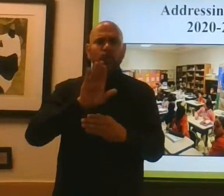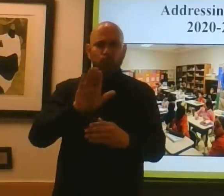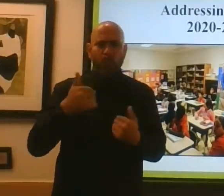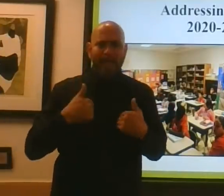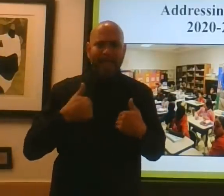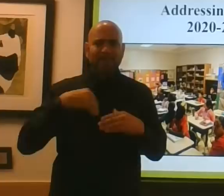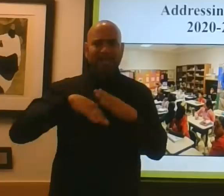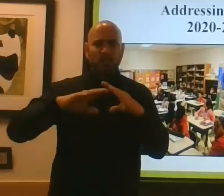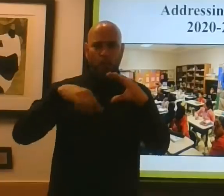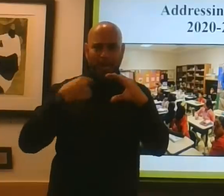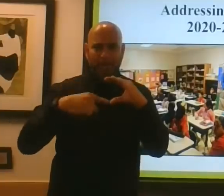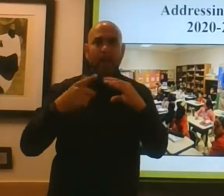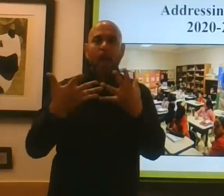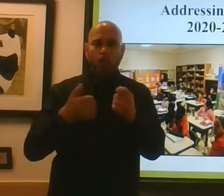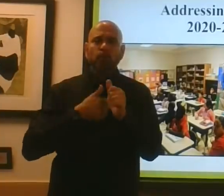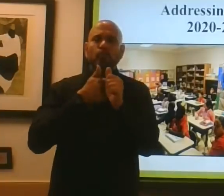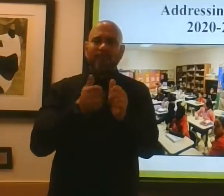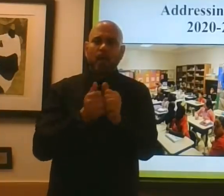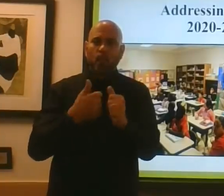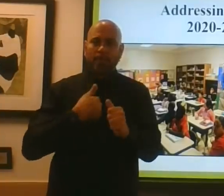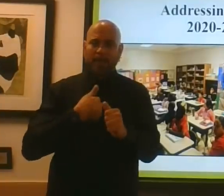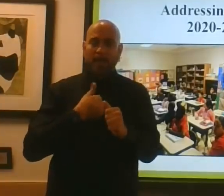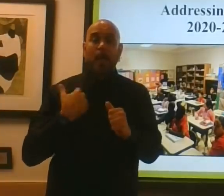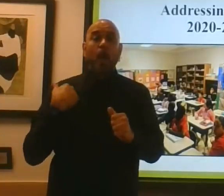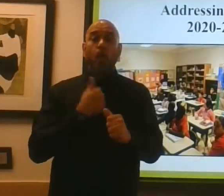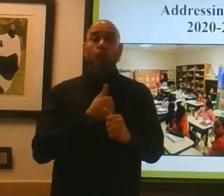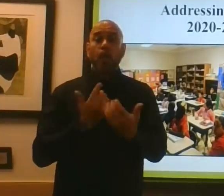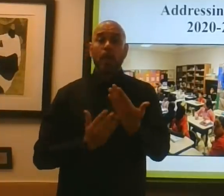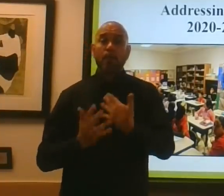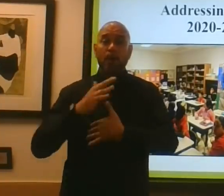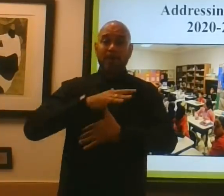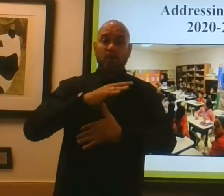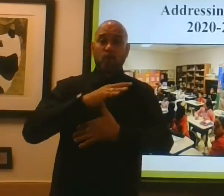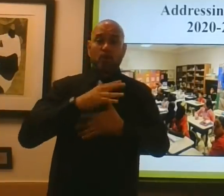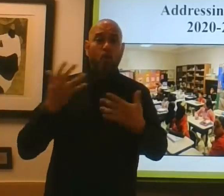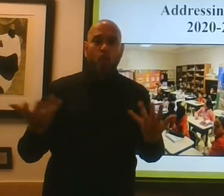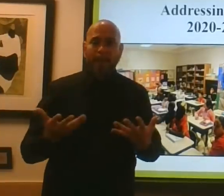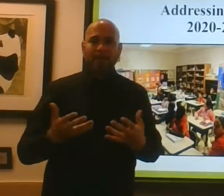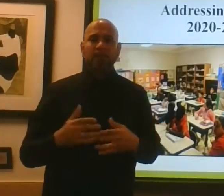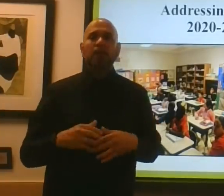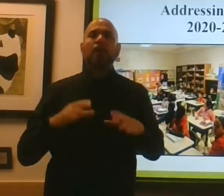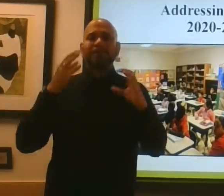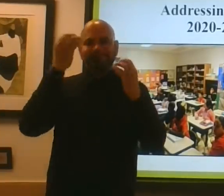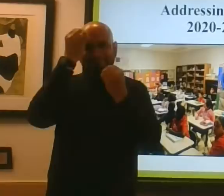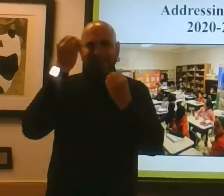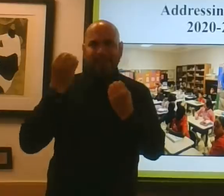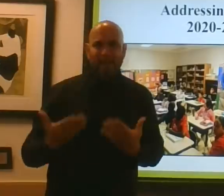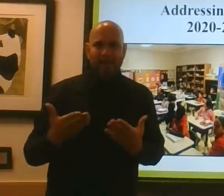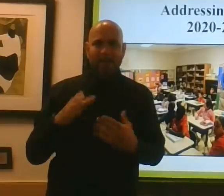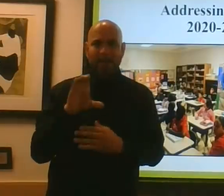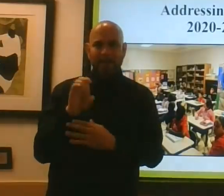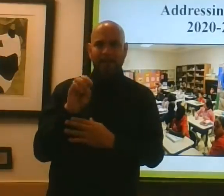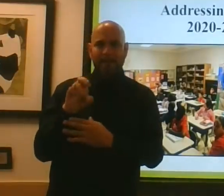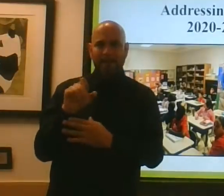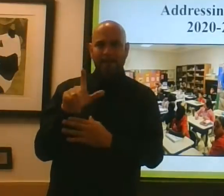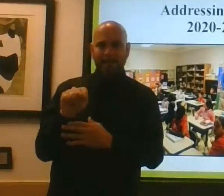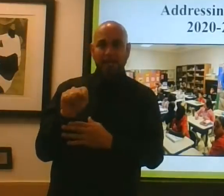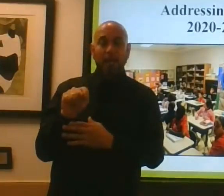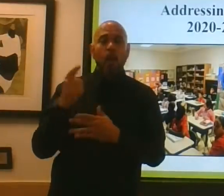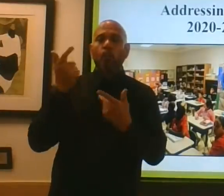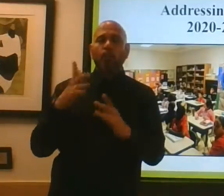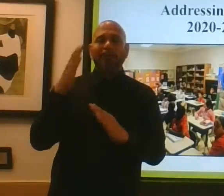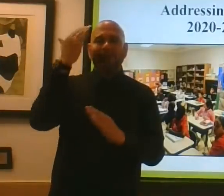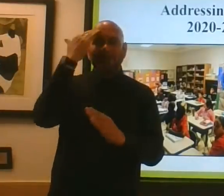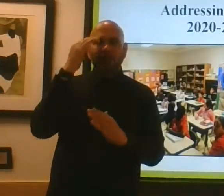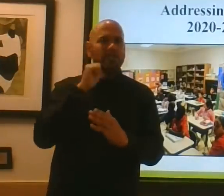with me, if you will. We're prioritizing, of course, content. We realize that there is not enough time in the day or enough school